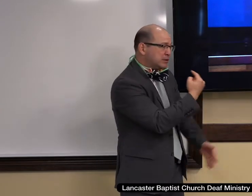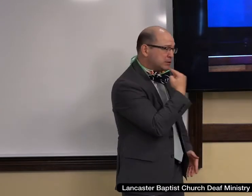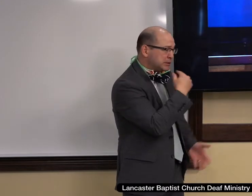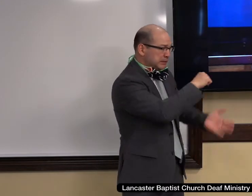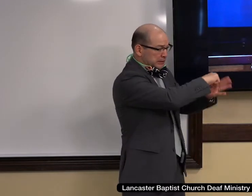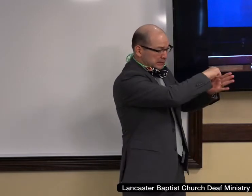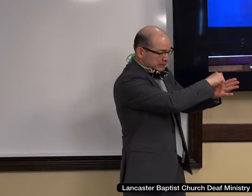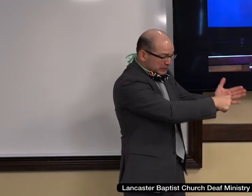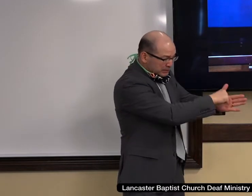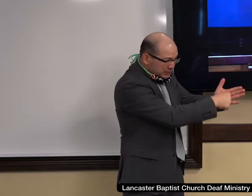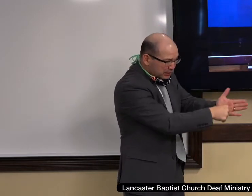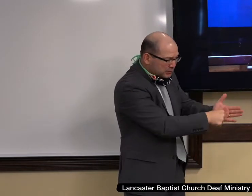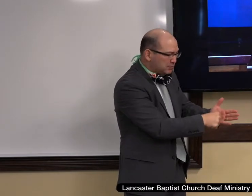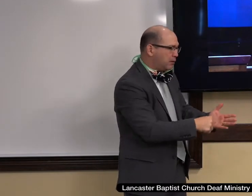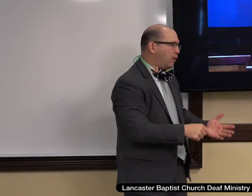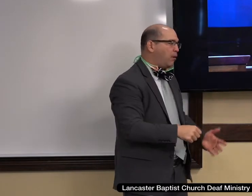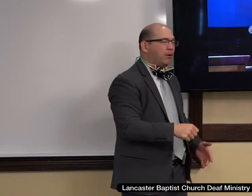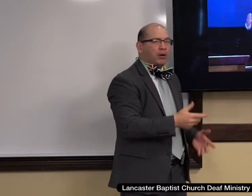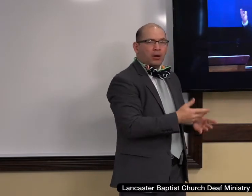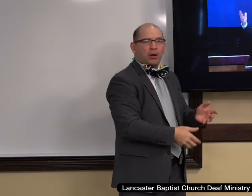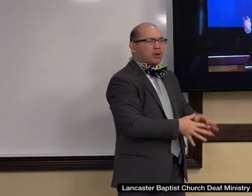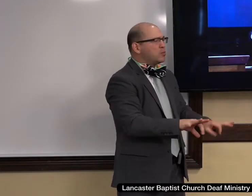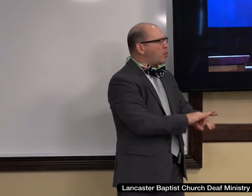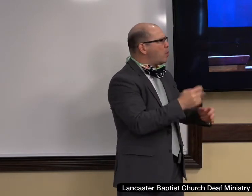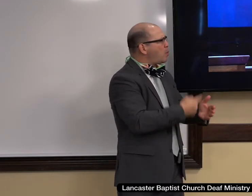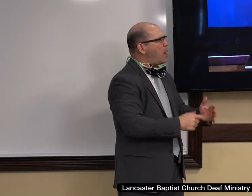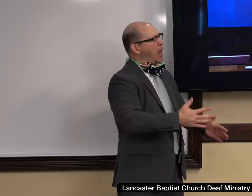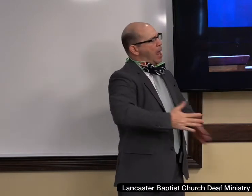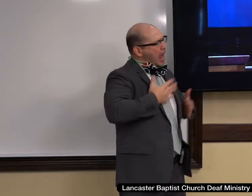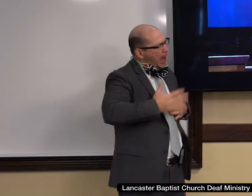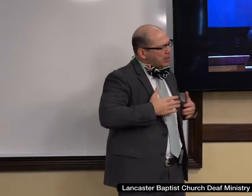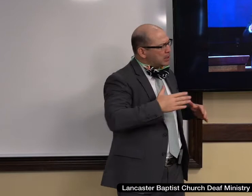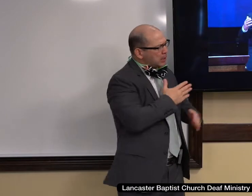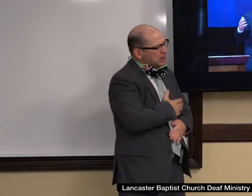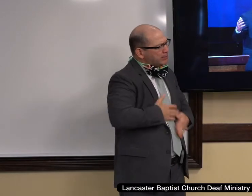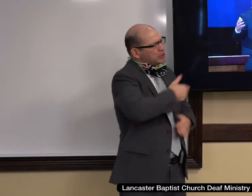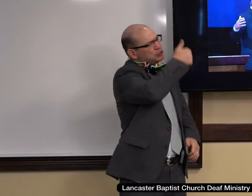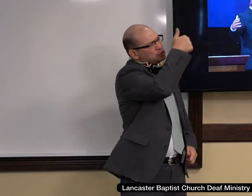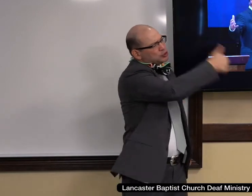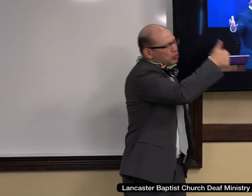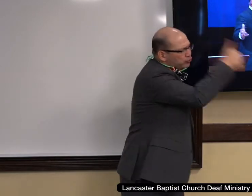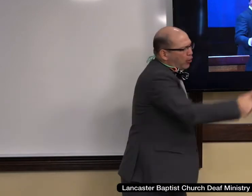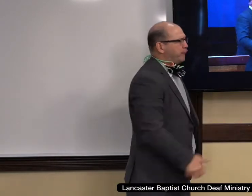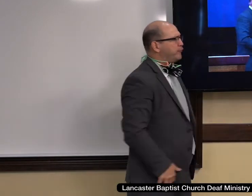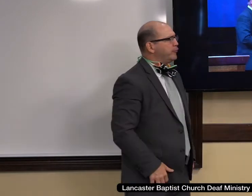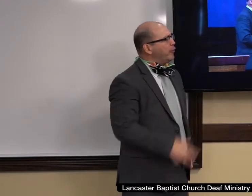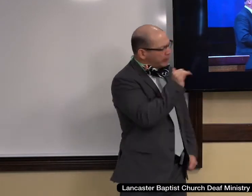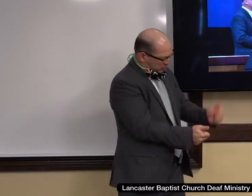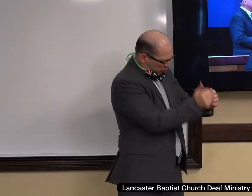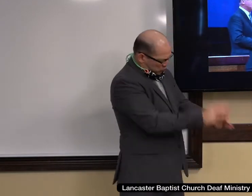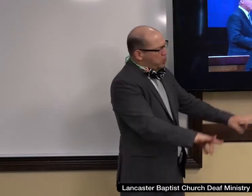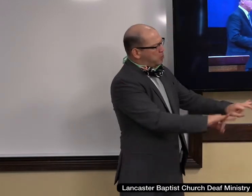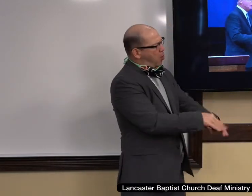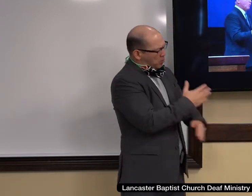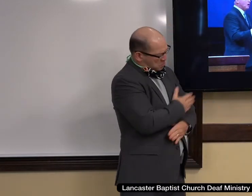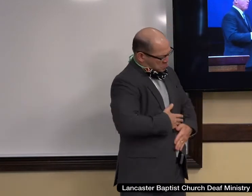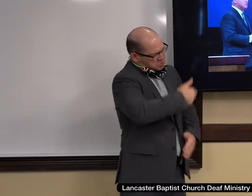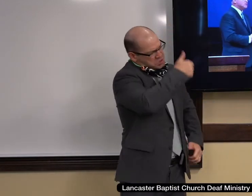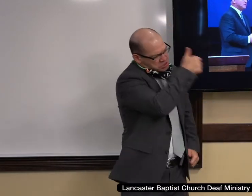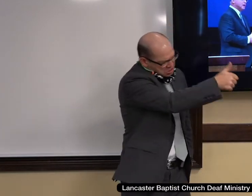only happiness. If it feels good, do it. Relativism gives license to live however one wants to